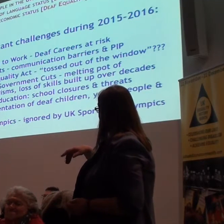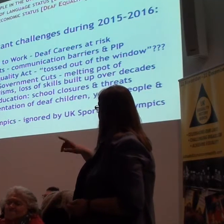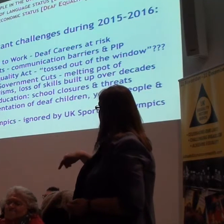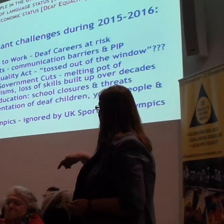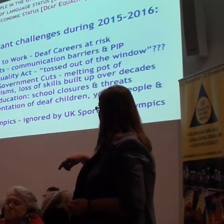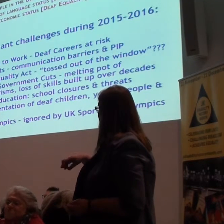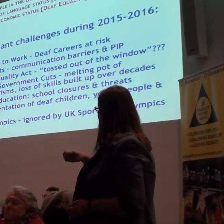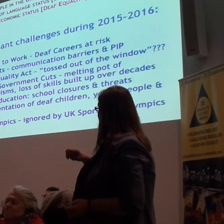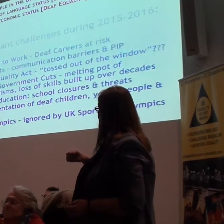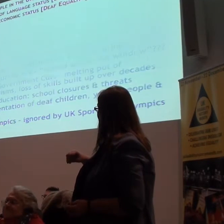The next side, please, Richard. Richard.